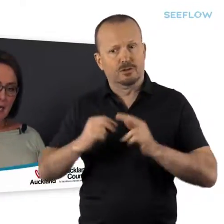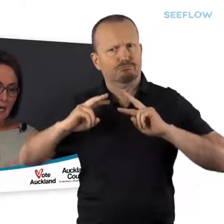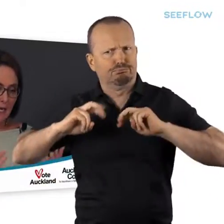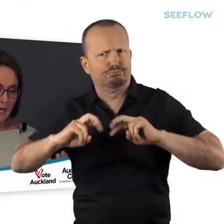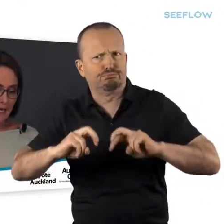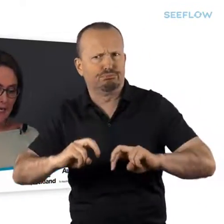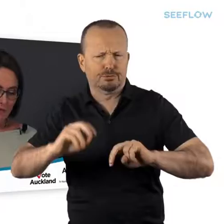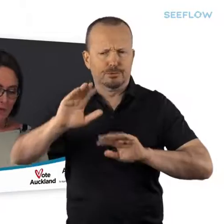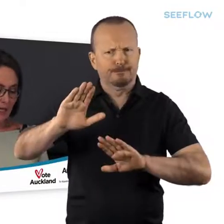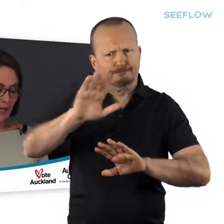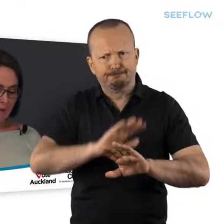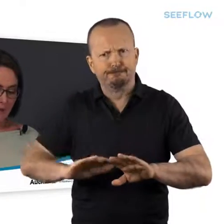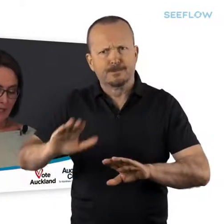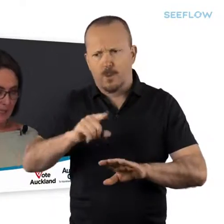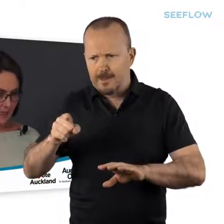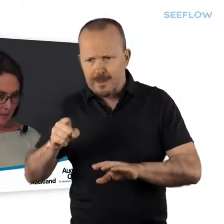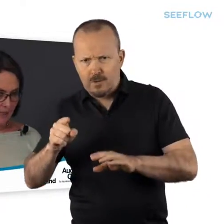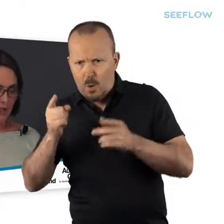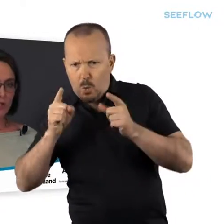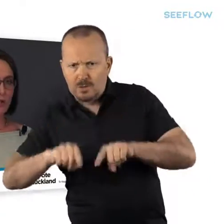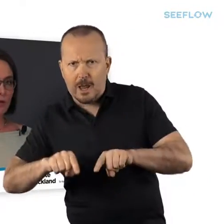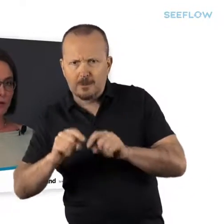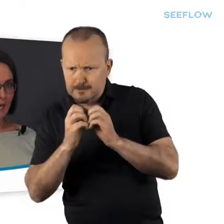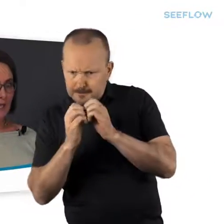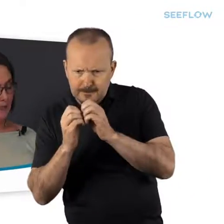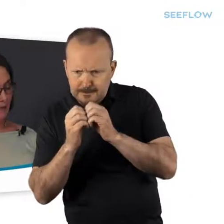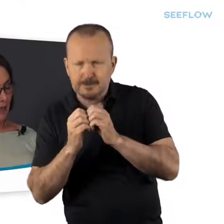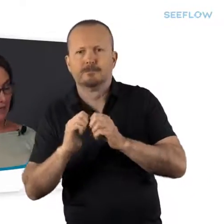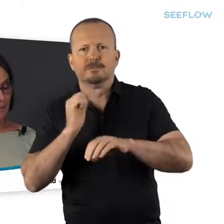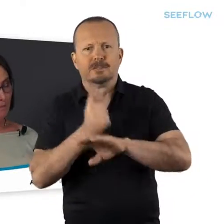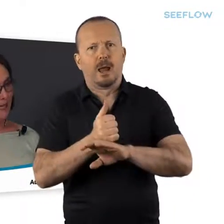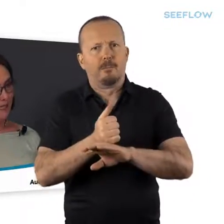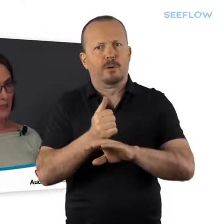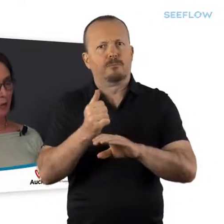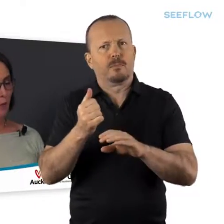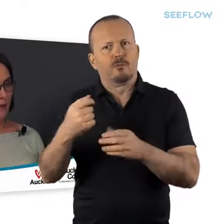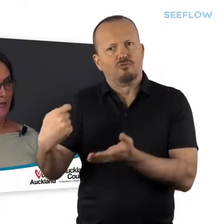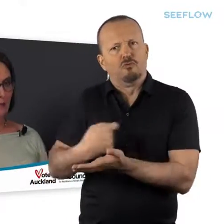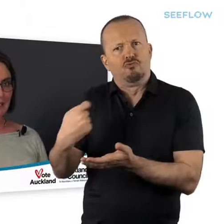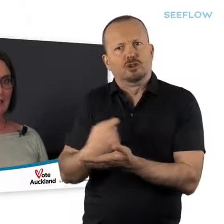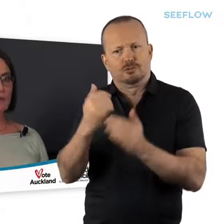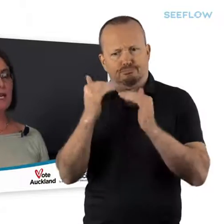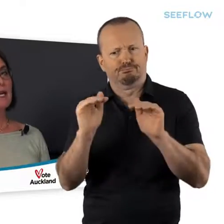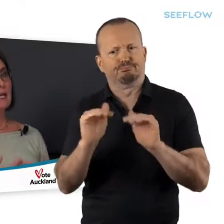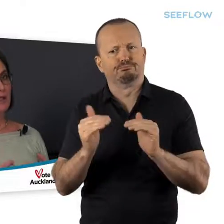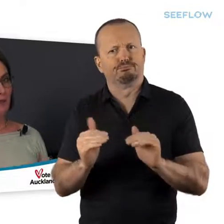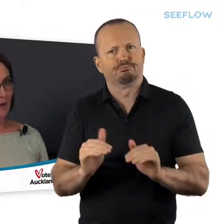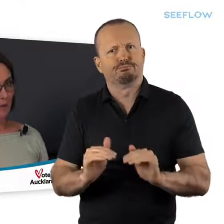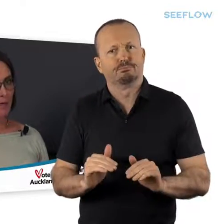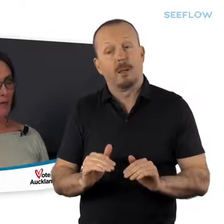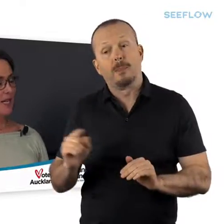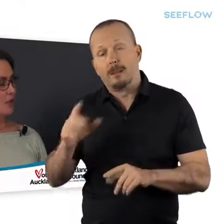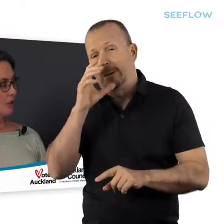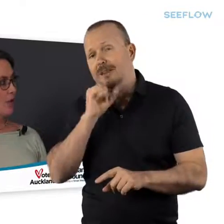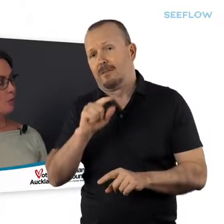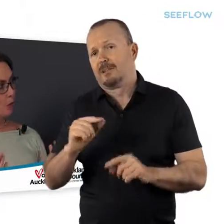And they have established the rates based on what they believe is fair